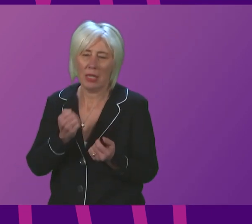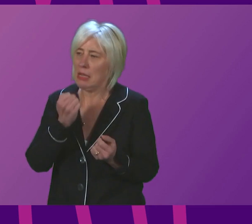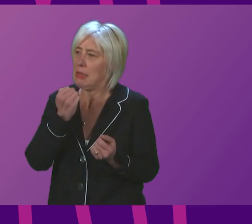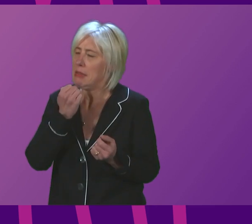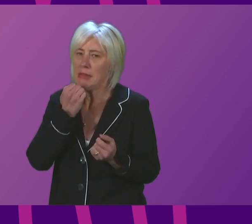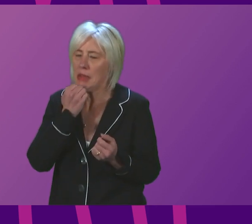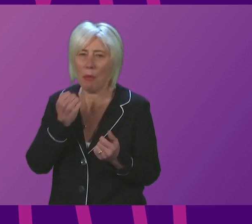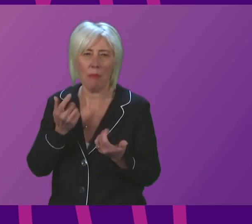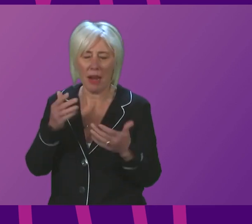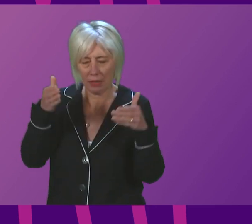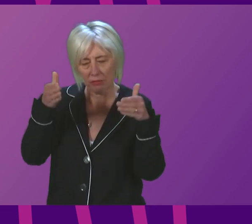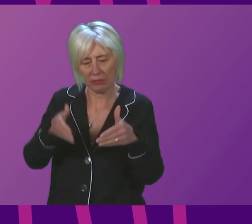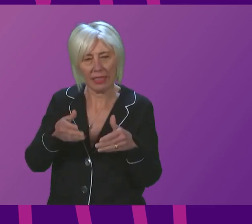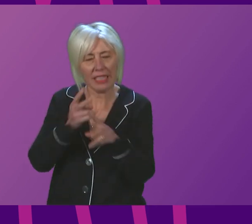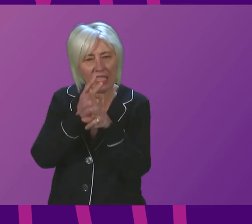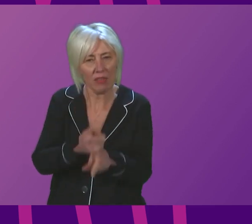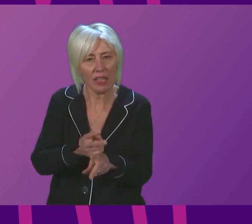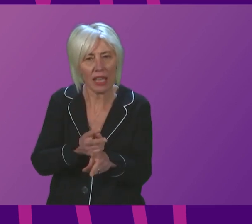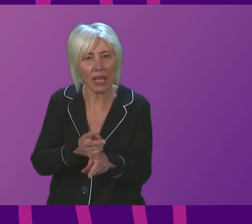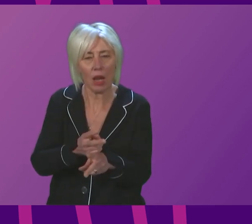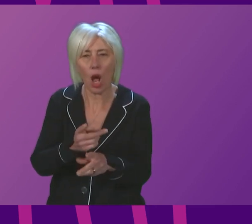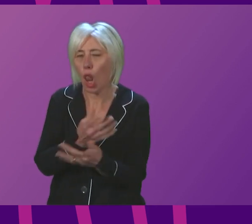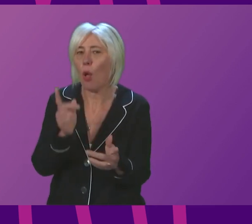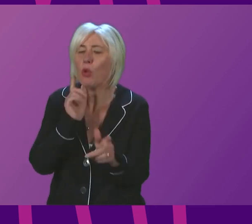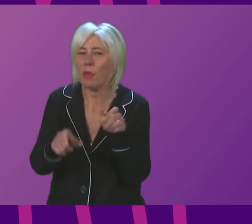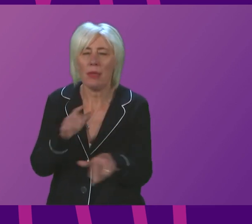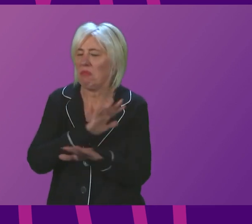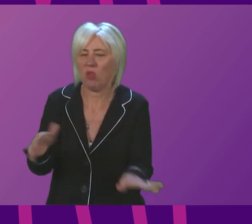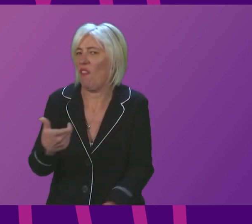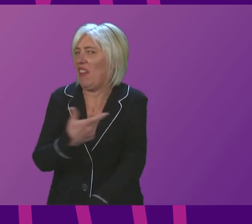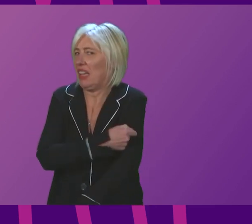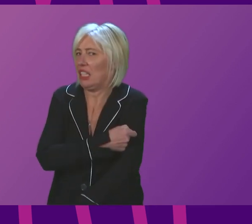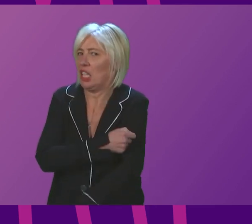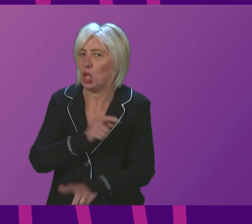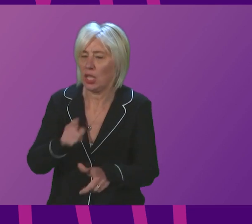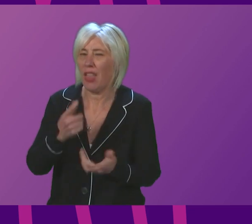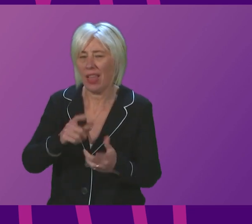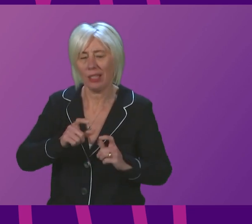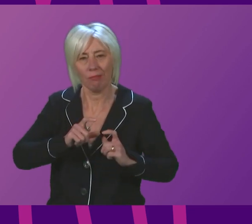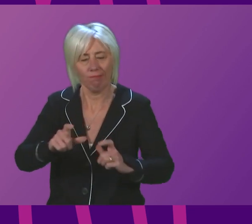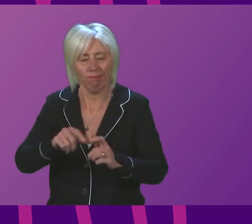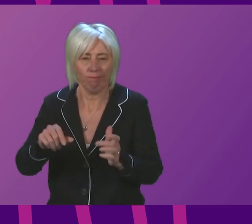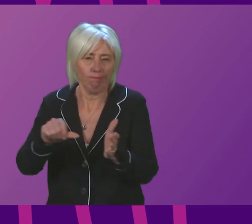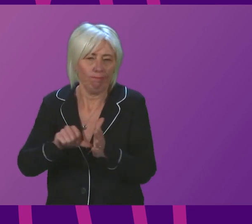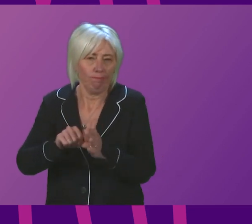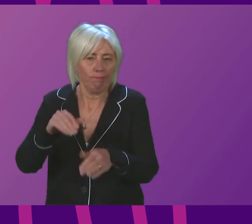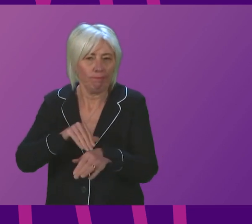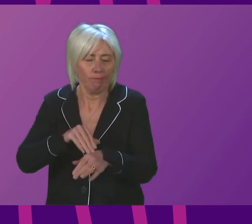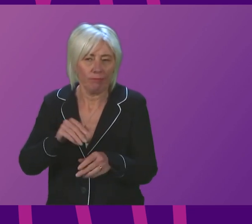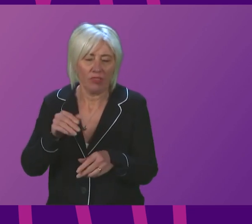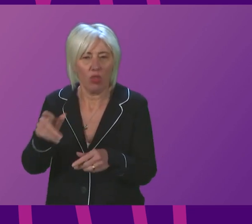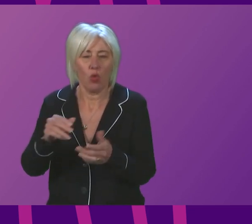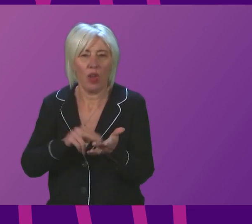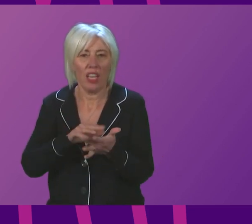of people being treated in intensive care units with Covid chose not to get vaccinated. This is a significant and ongoing adverse effect on the NHS,